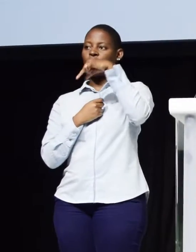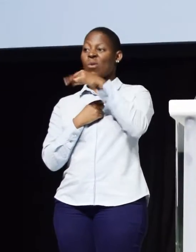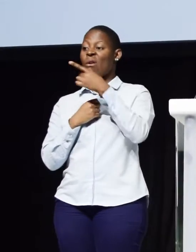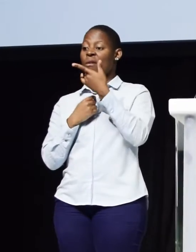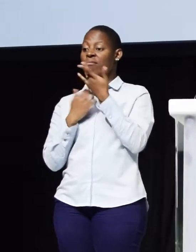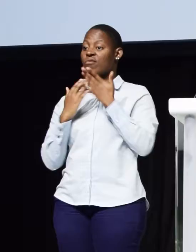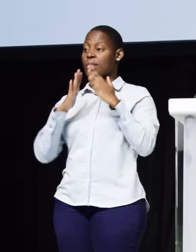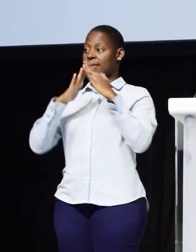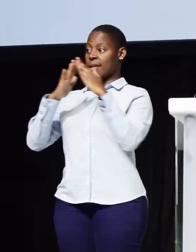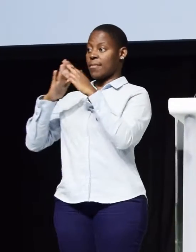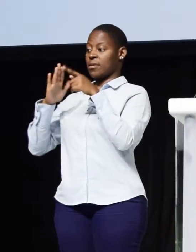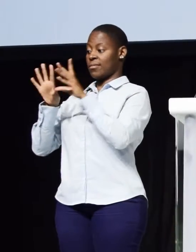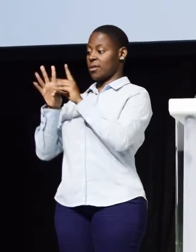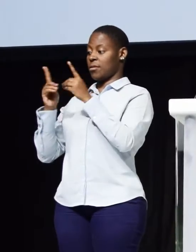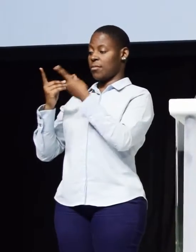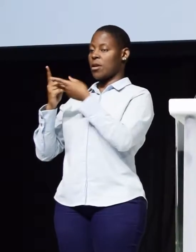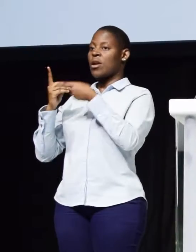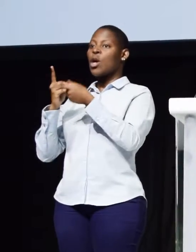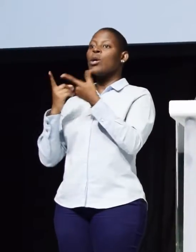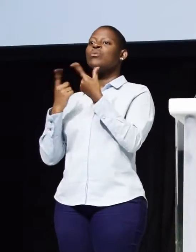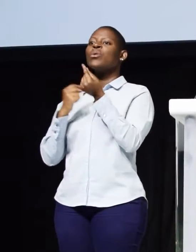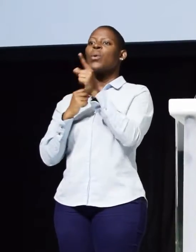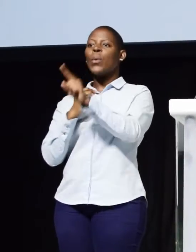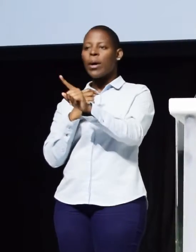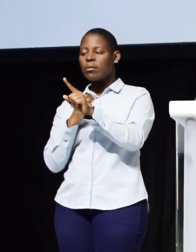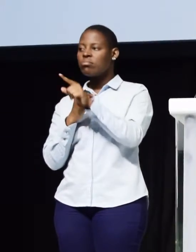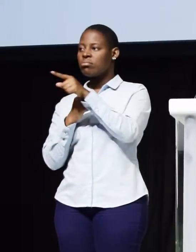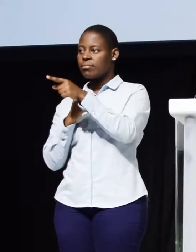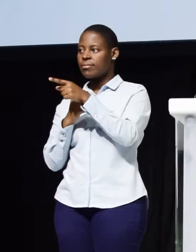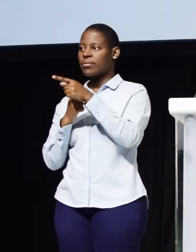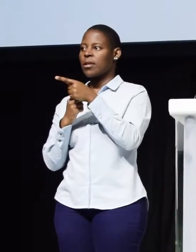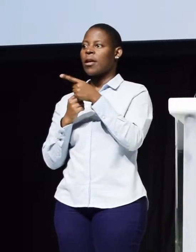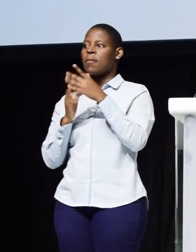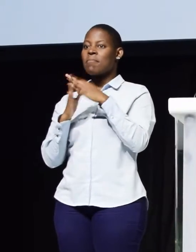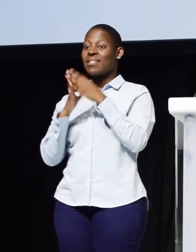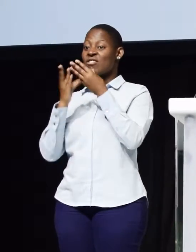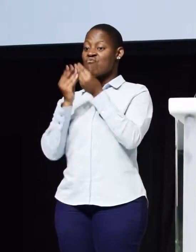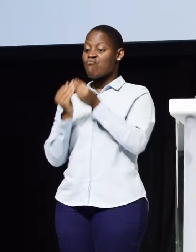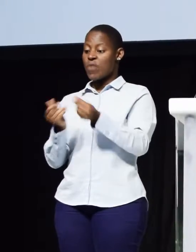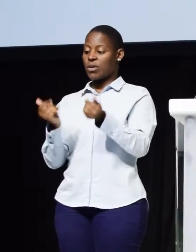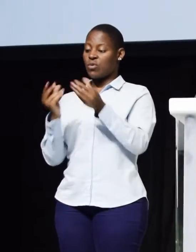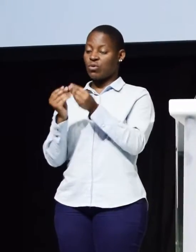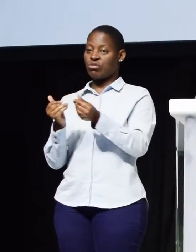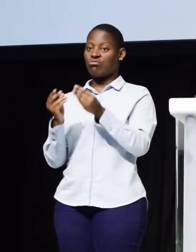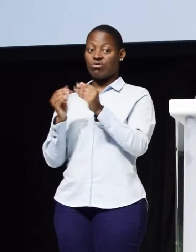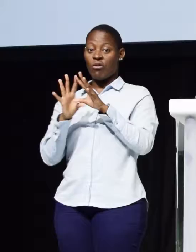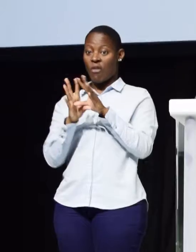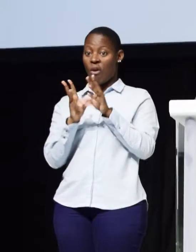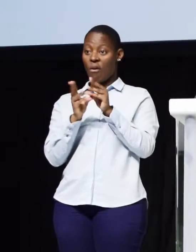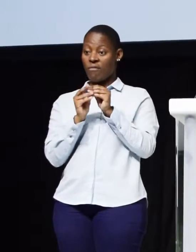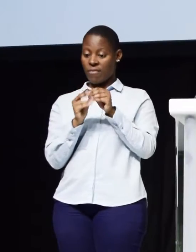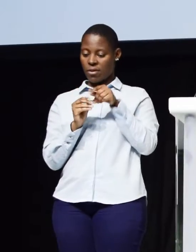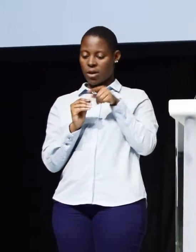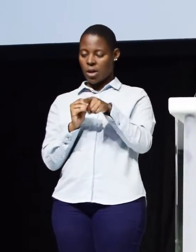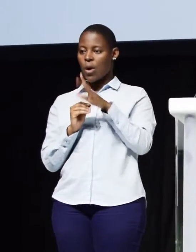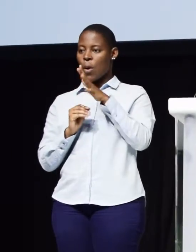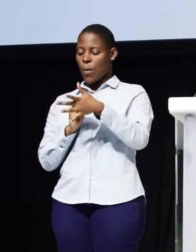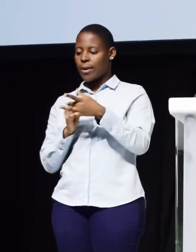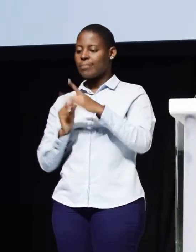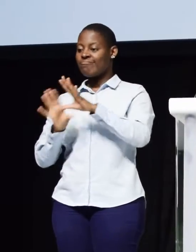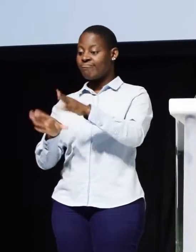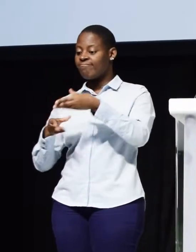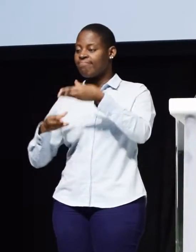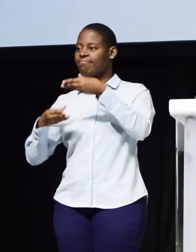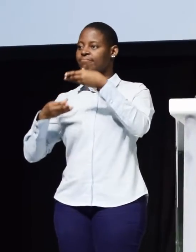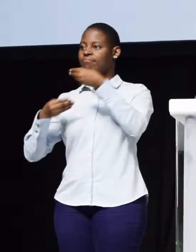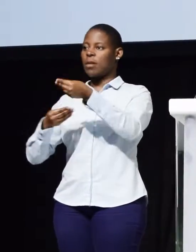that will be compiling the entire resolutions of the station and compile a document for